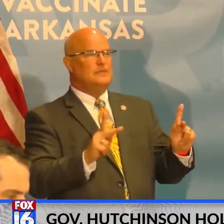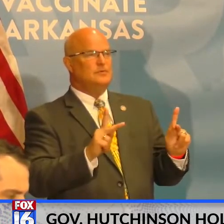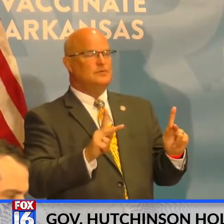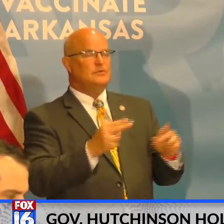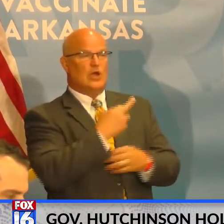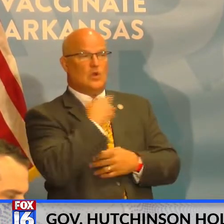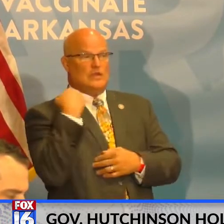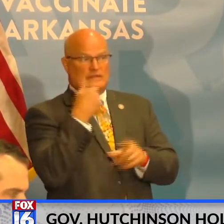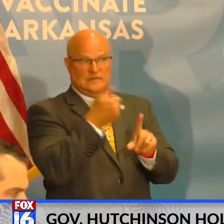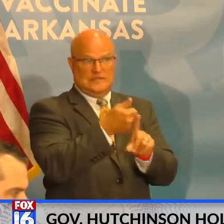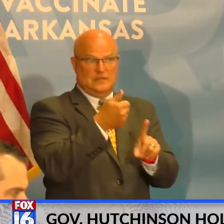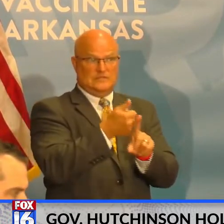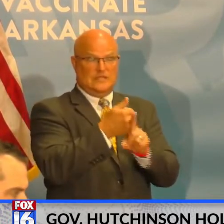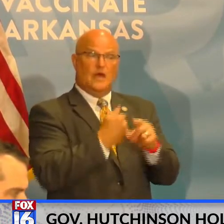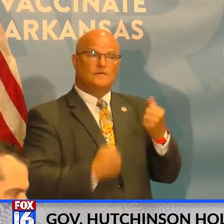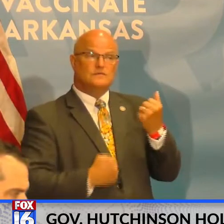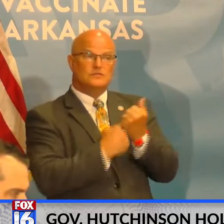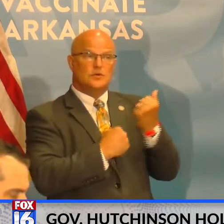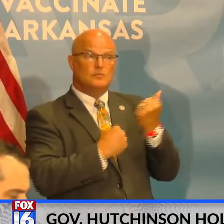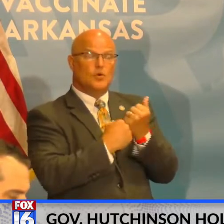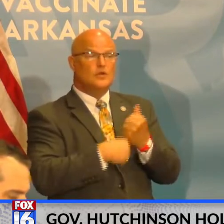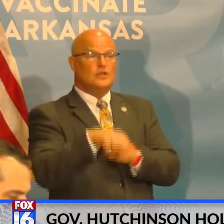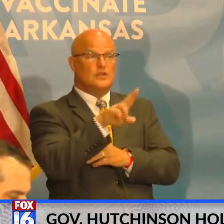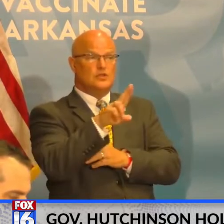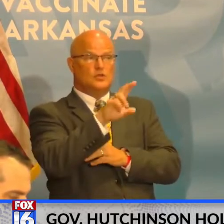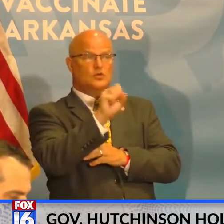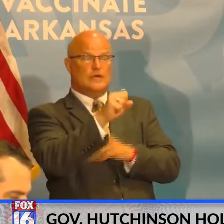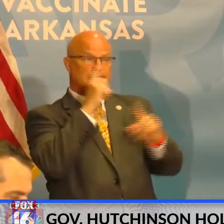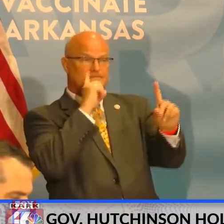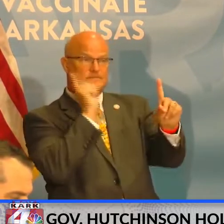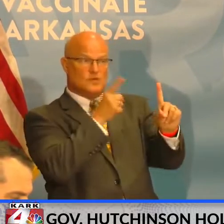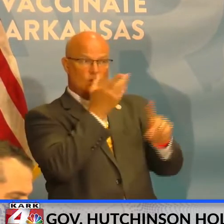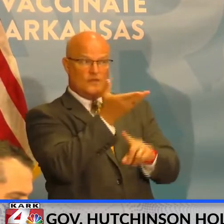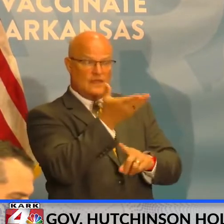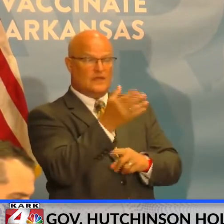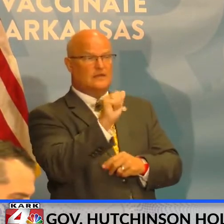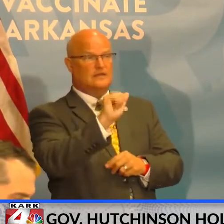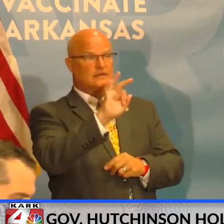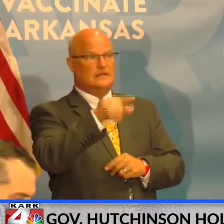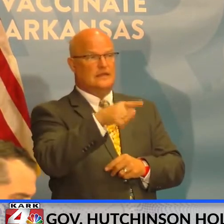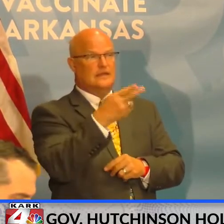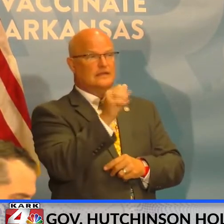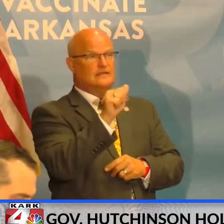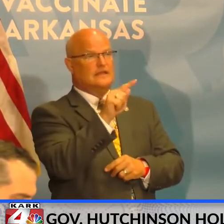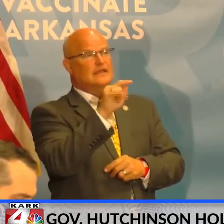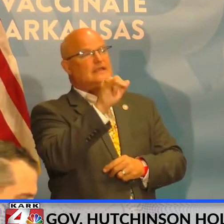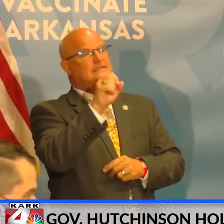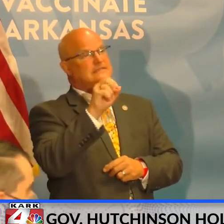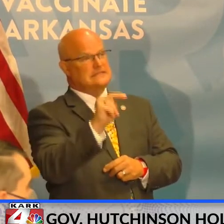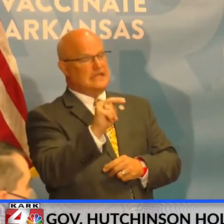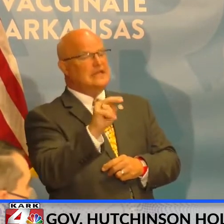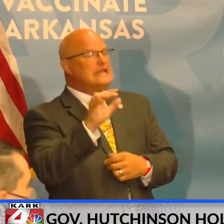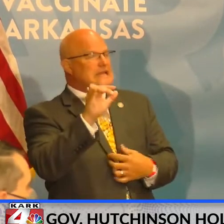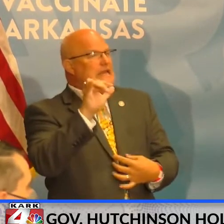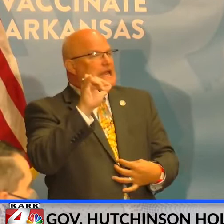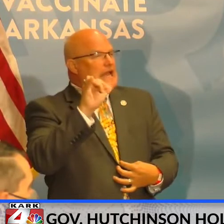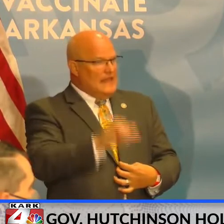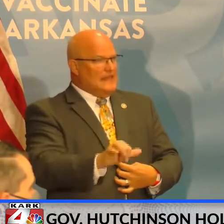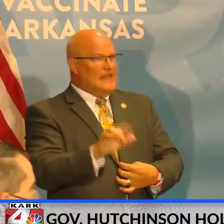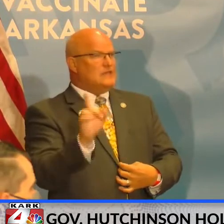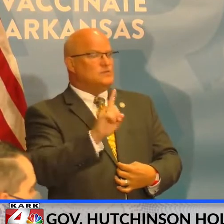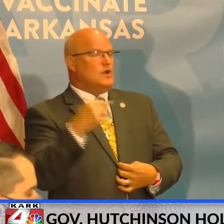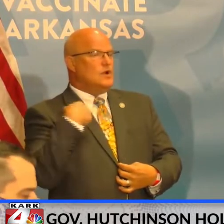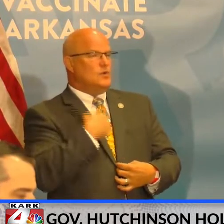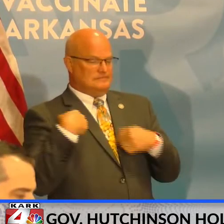risk to themselves supported the US mission there in Afghanistan. And that is where we come